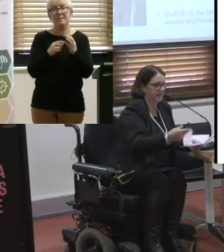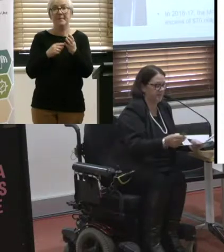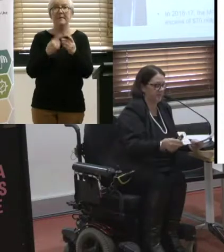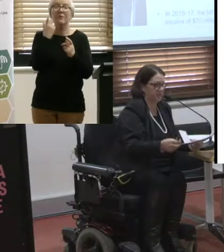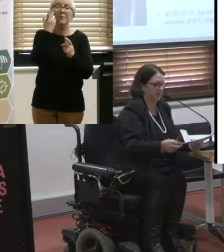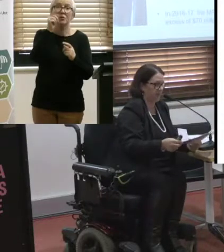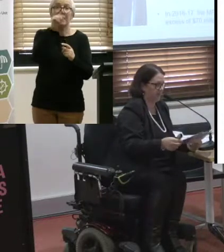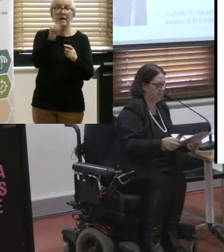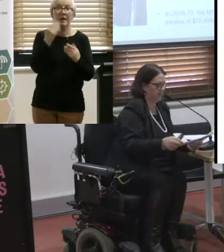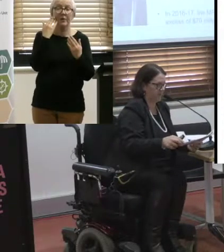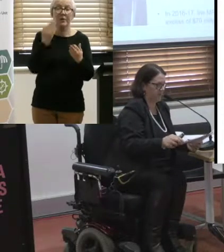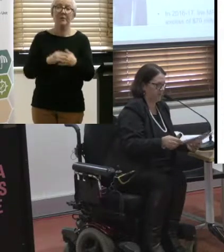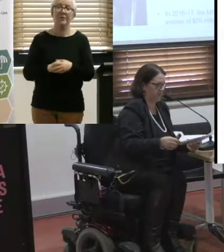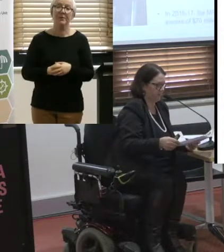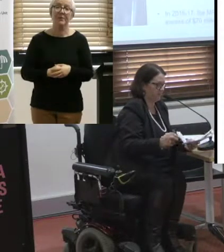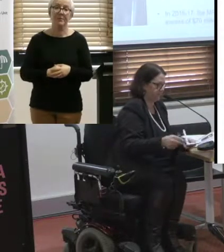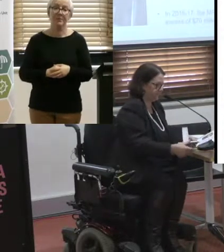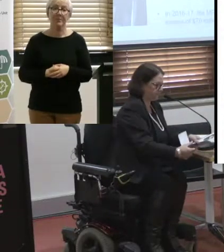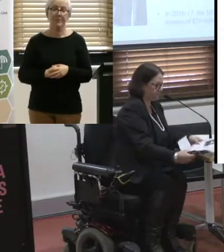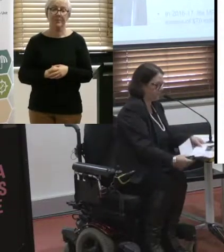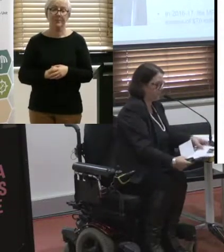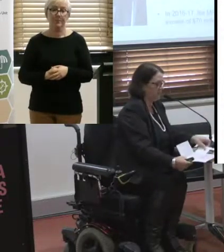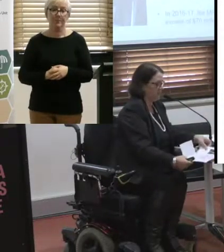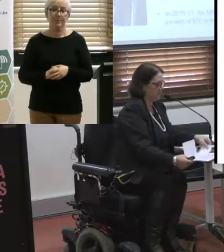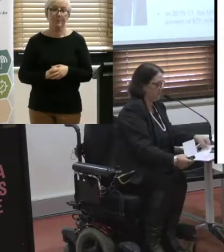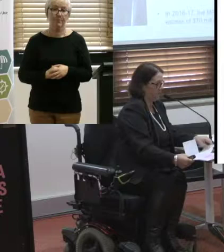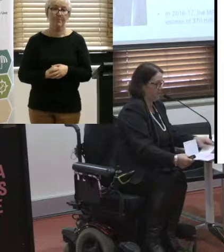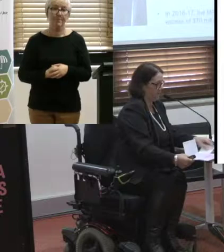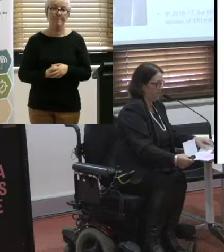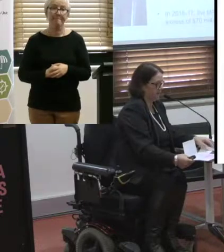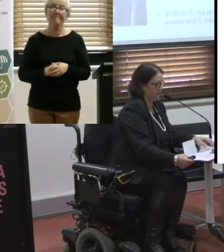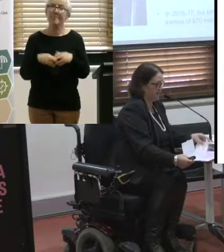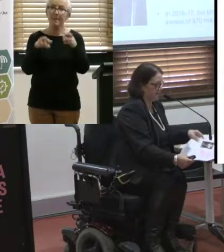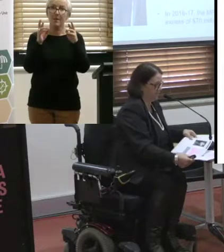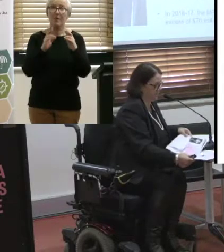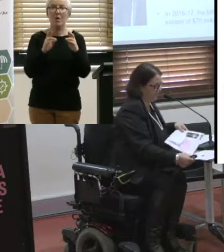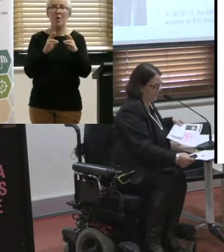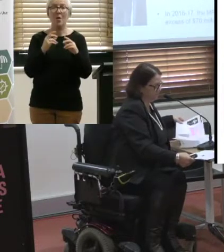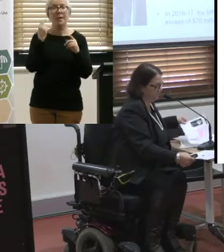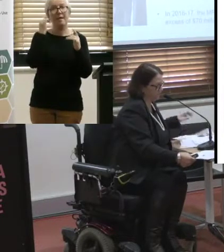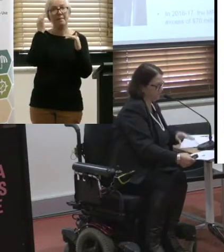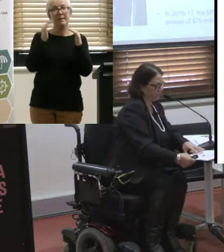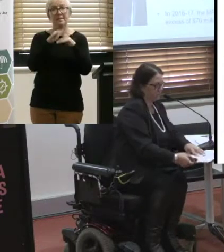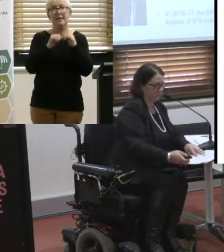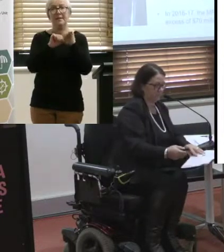indeed. But I can't see that changing much. But we do have to think about our future.